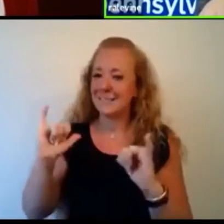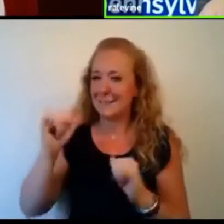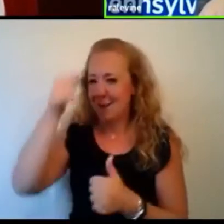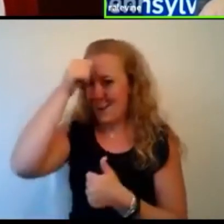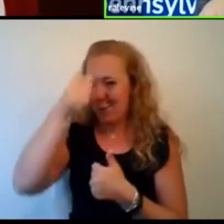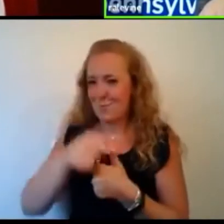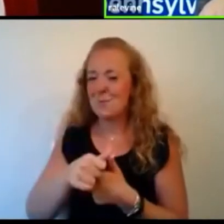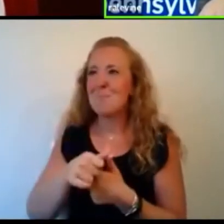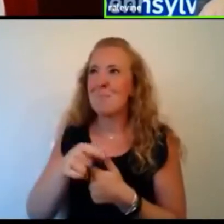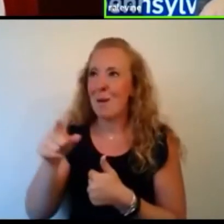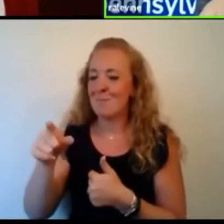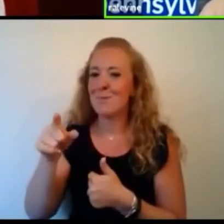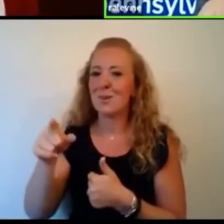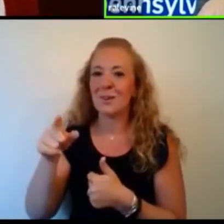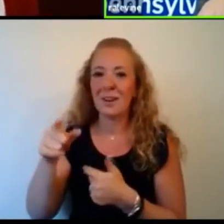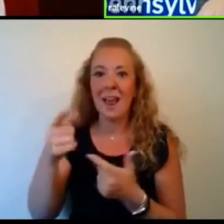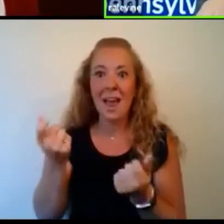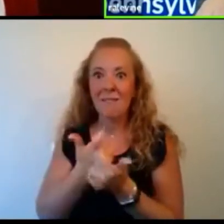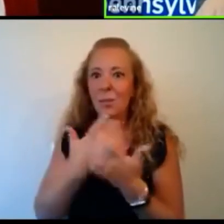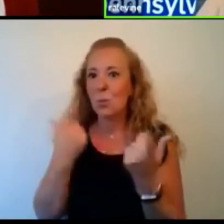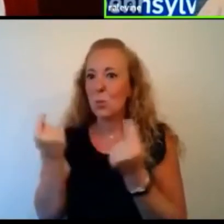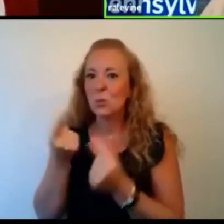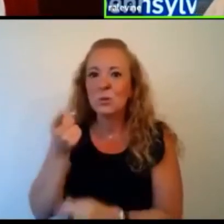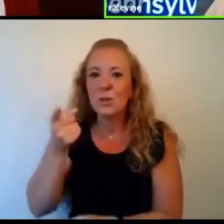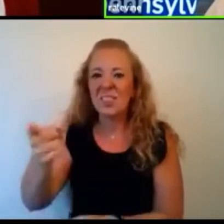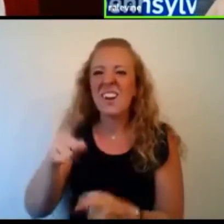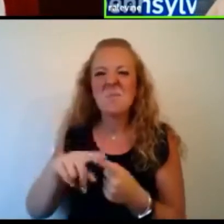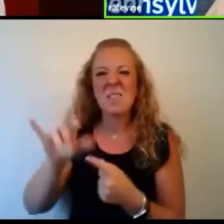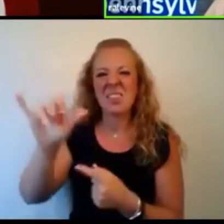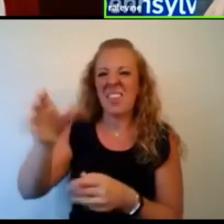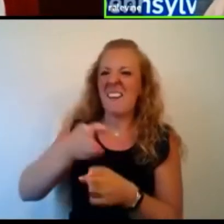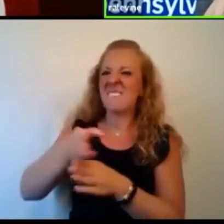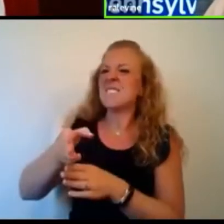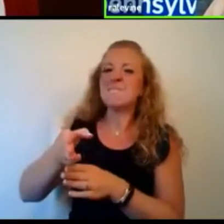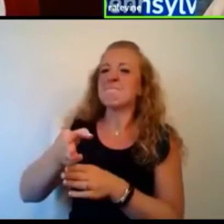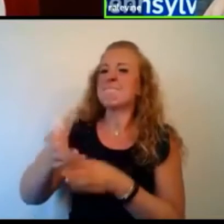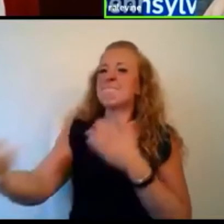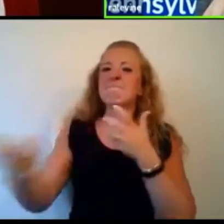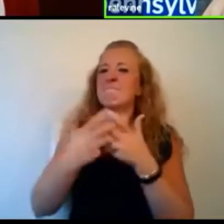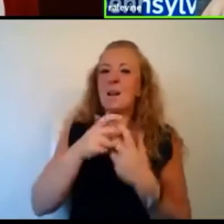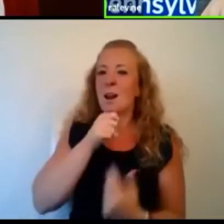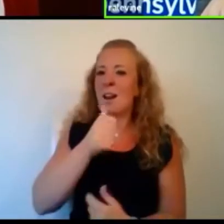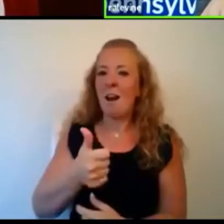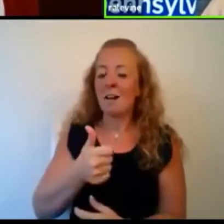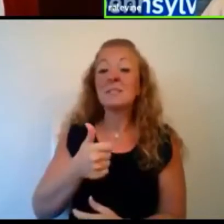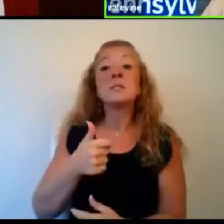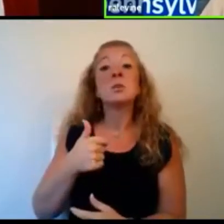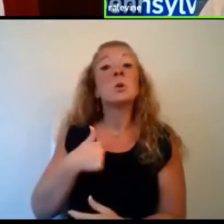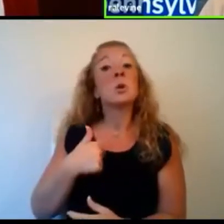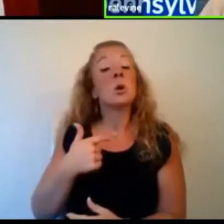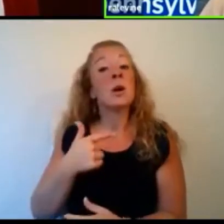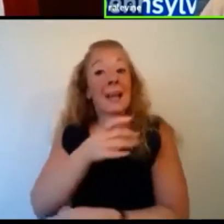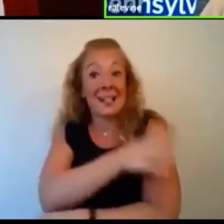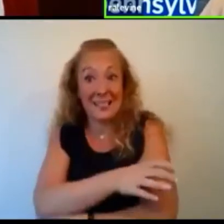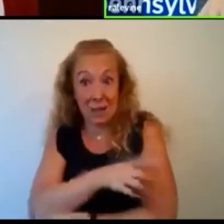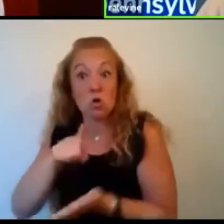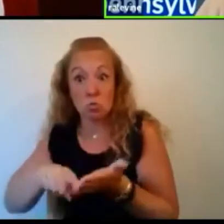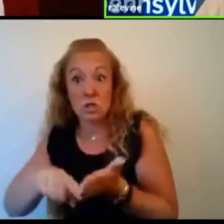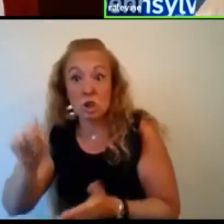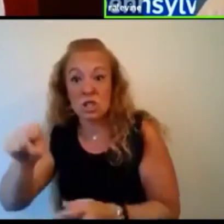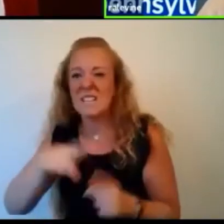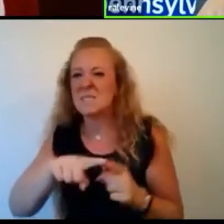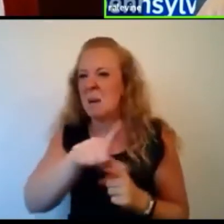well on the progresses that we made, but that was not what I wanted to do. So in my career, I did a lot of clinical research, but not bench research.